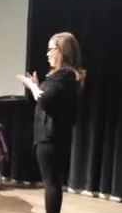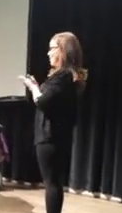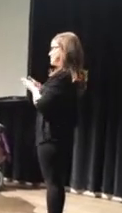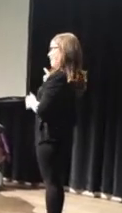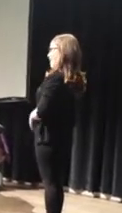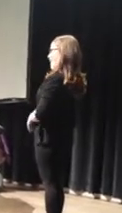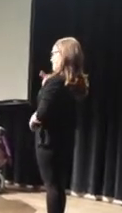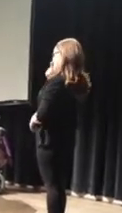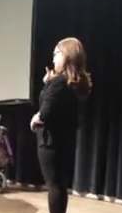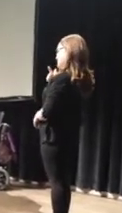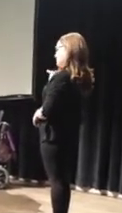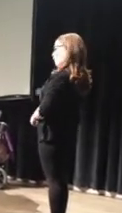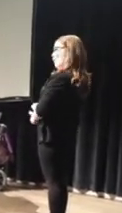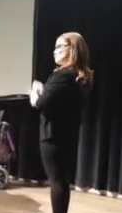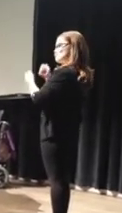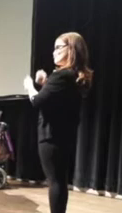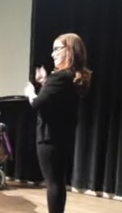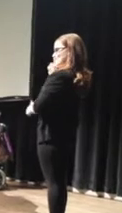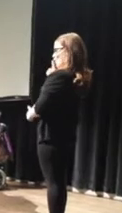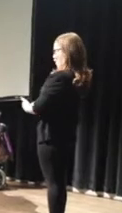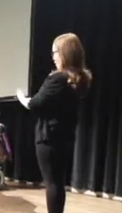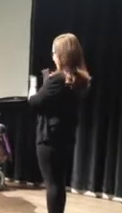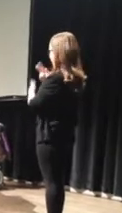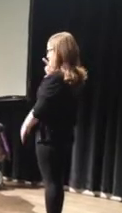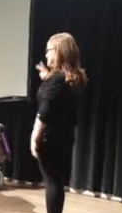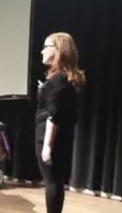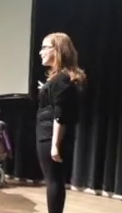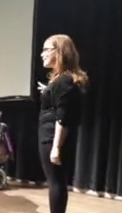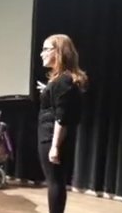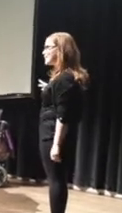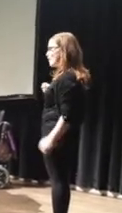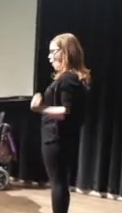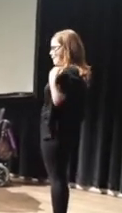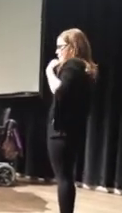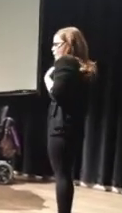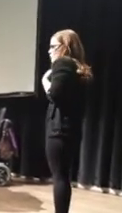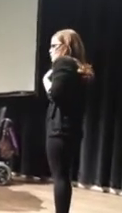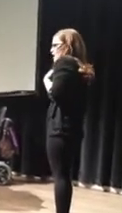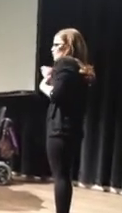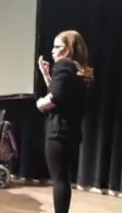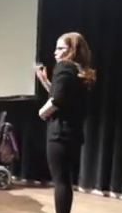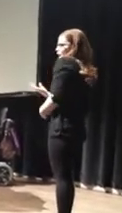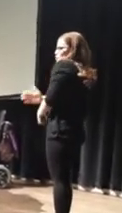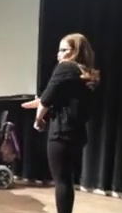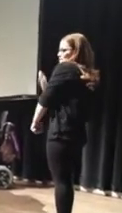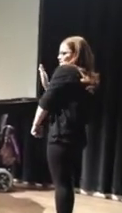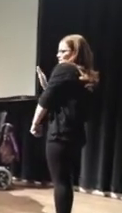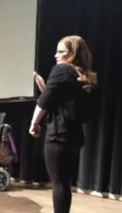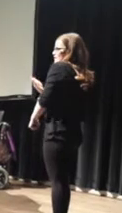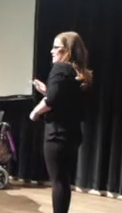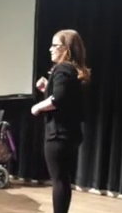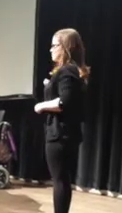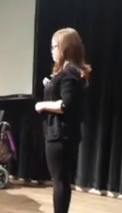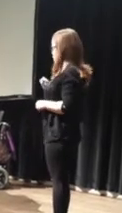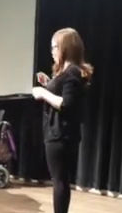17. She was the greatest girl I'd seen in bomber jacket white and green. On